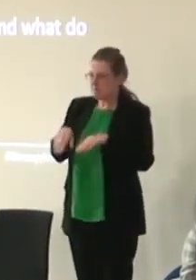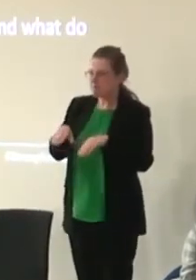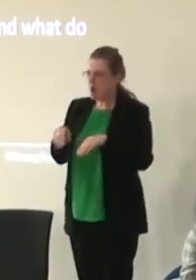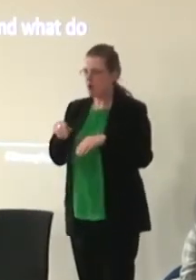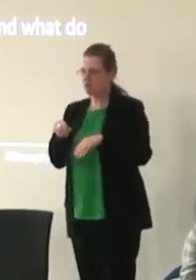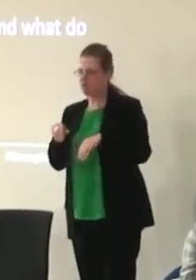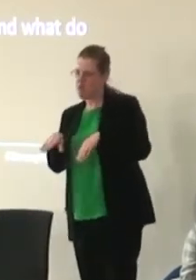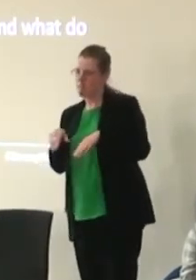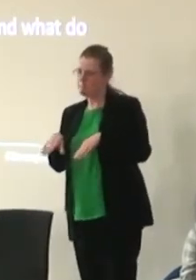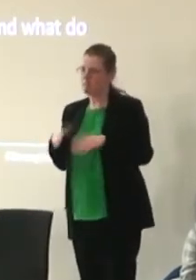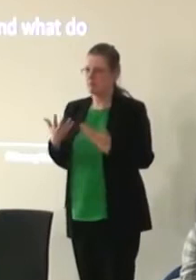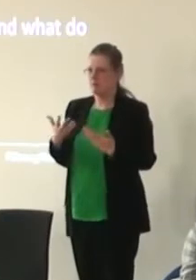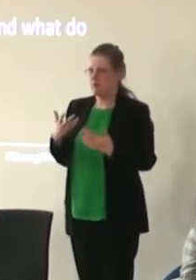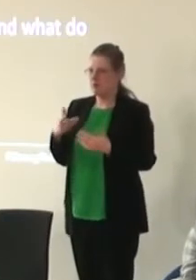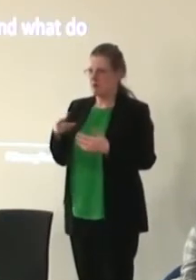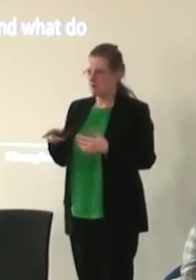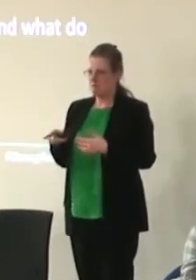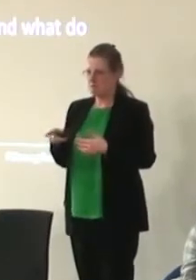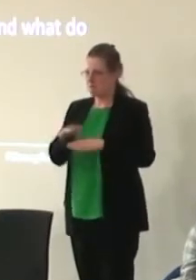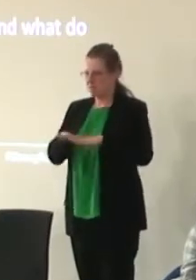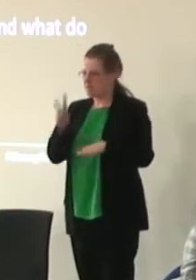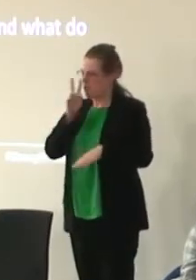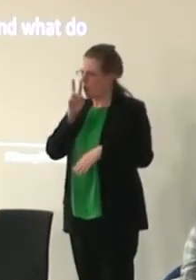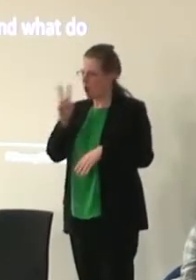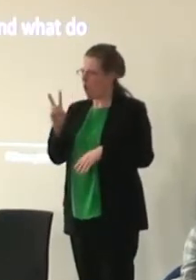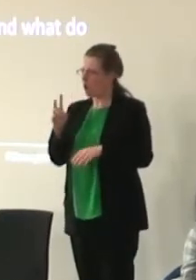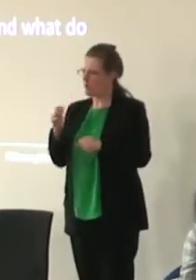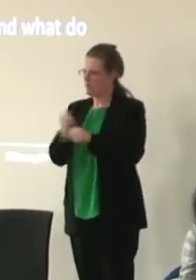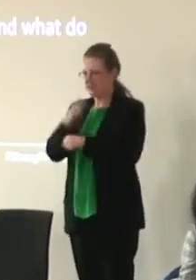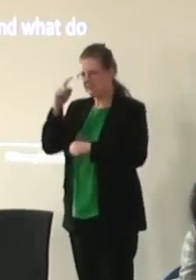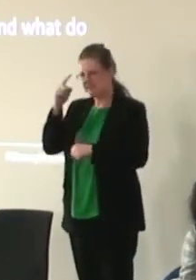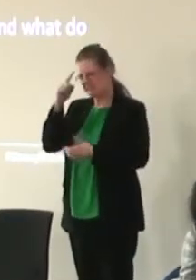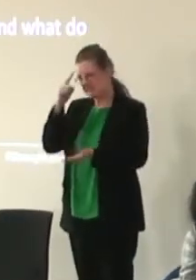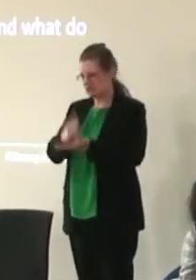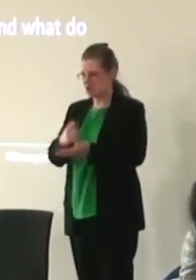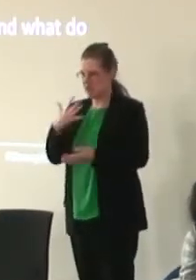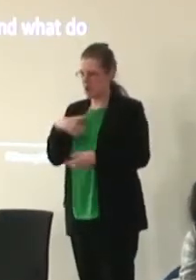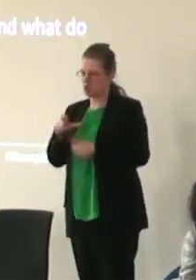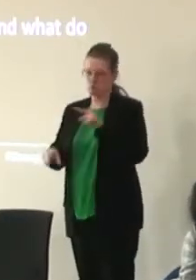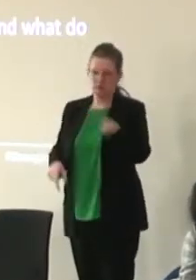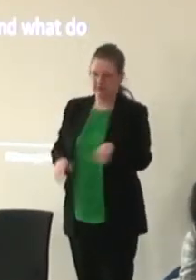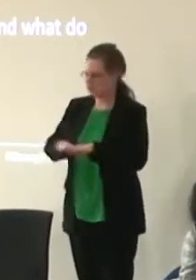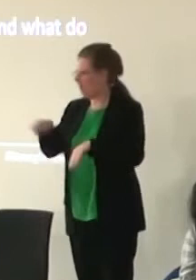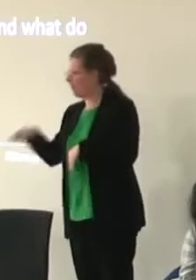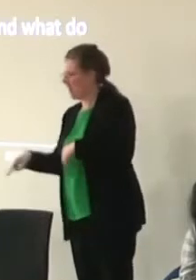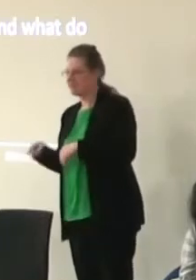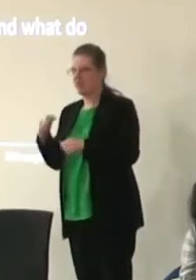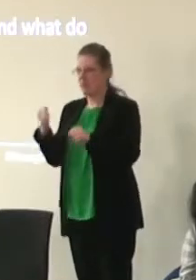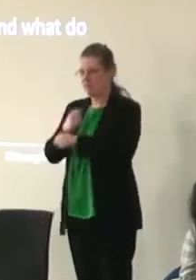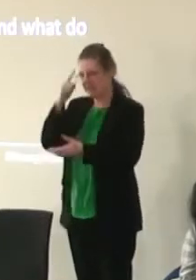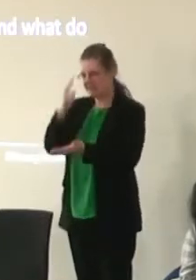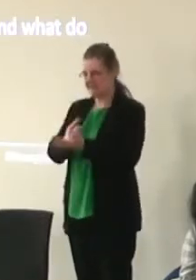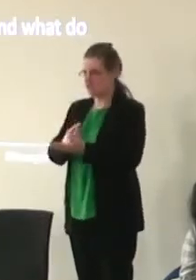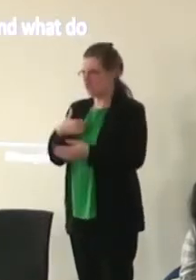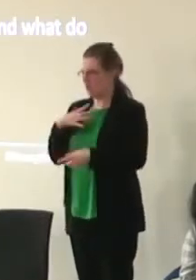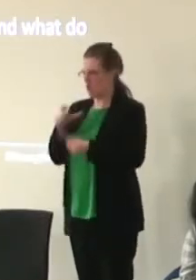in their brain they don't they aren't looking at making decisions about I'm going to do this not that they're making decisions which say I'm going